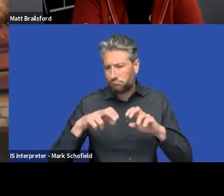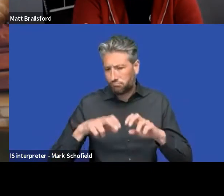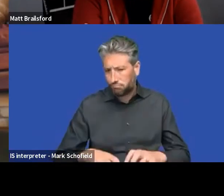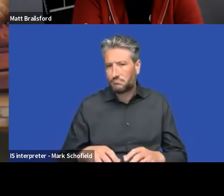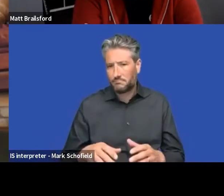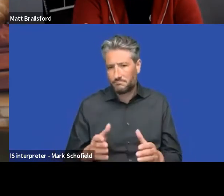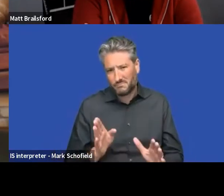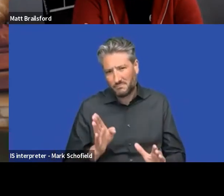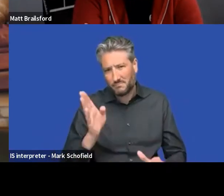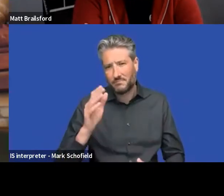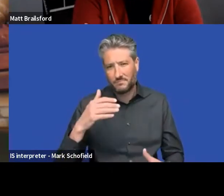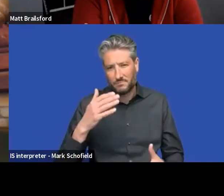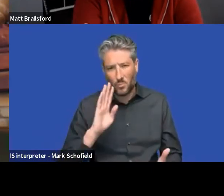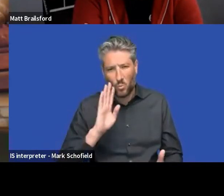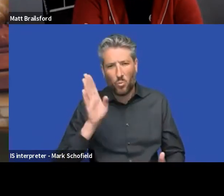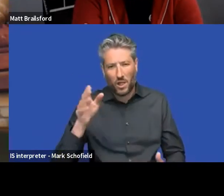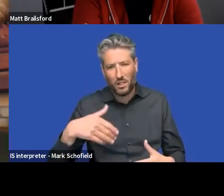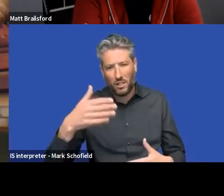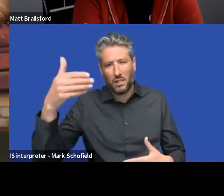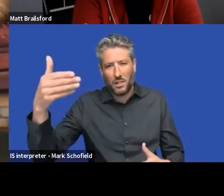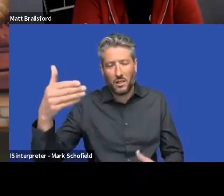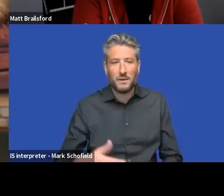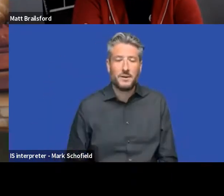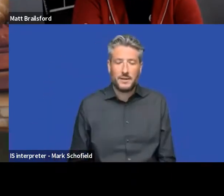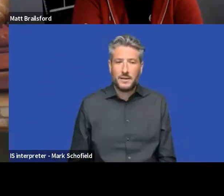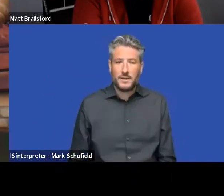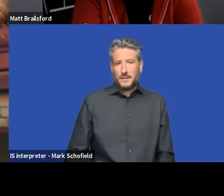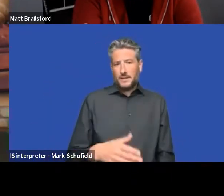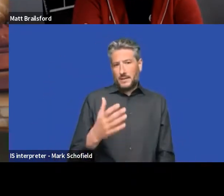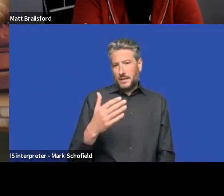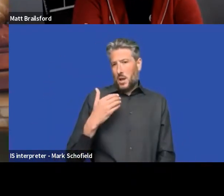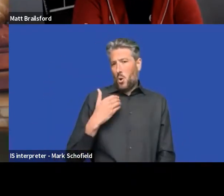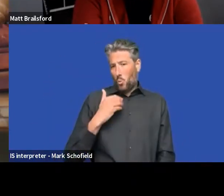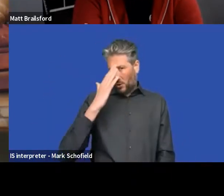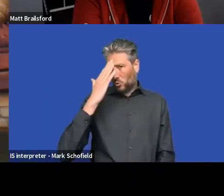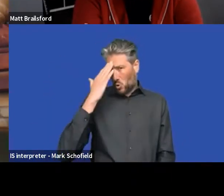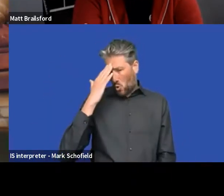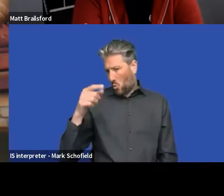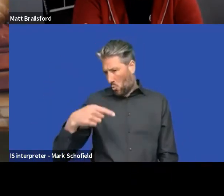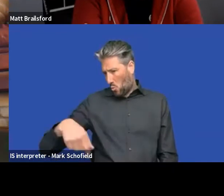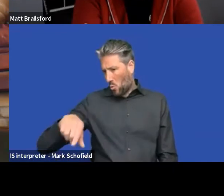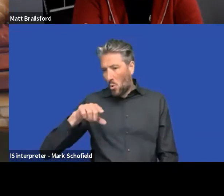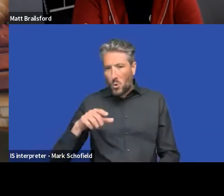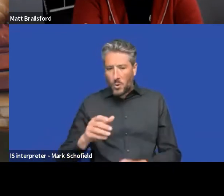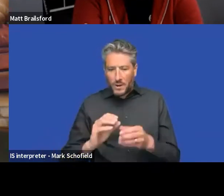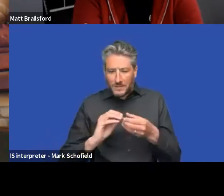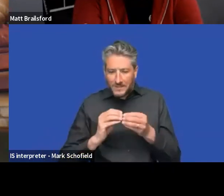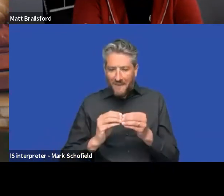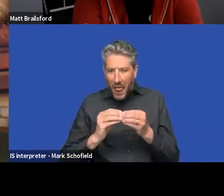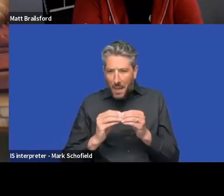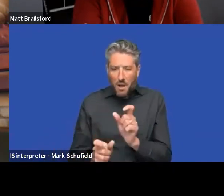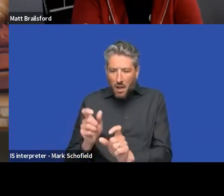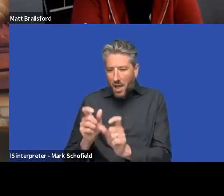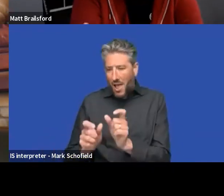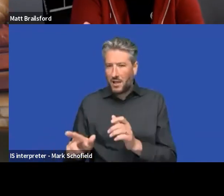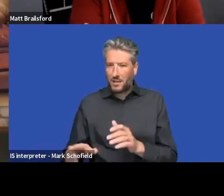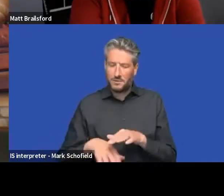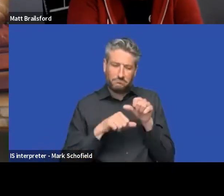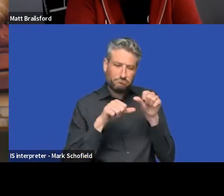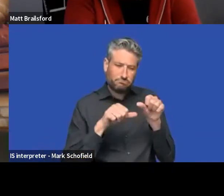the reason why a lot of developers love BackOffice and love Umbraco is because like, it's very flexible, and you can bend